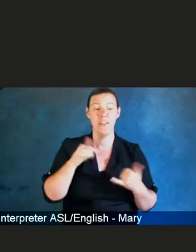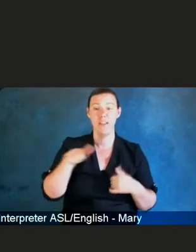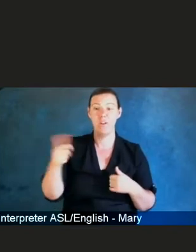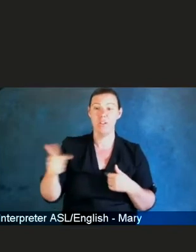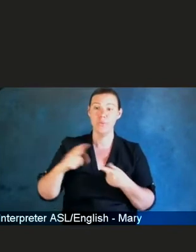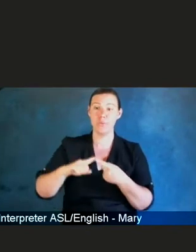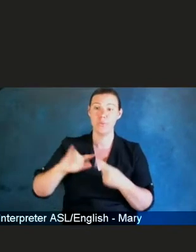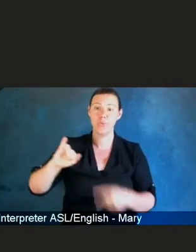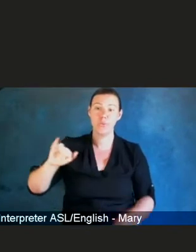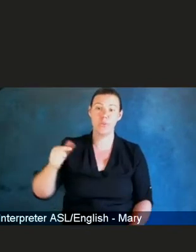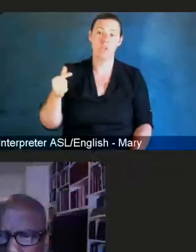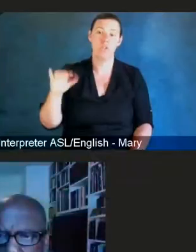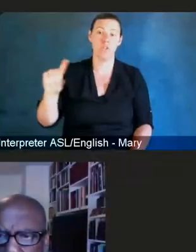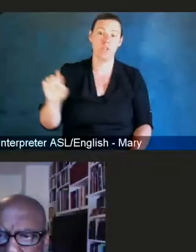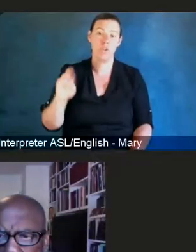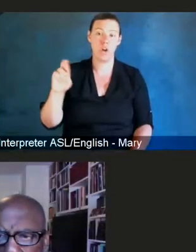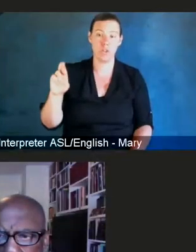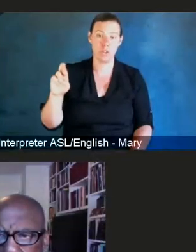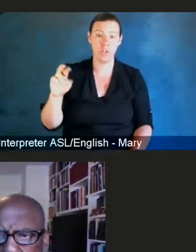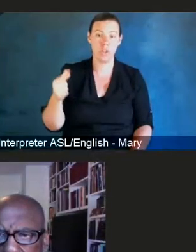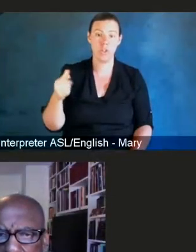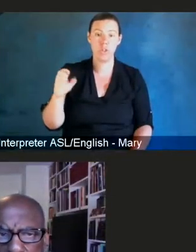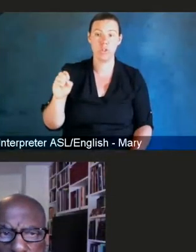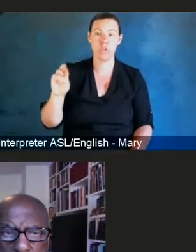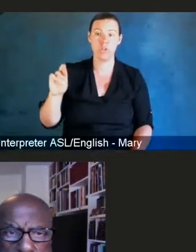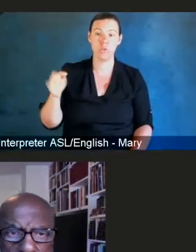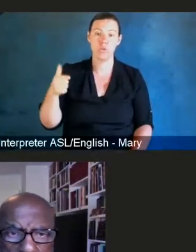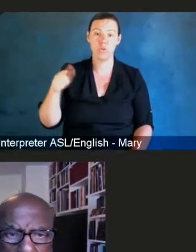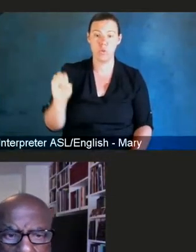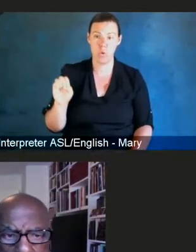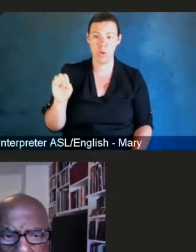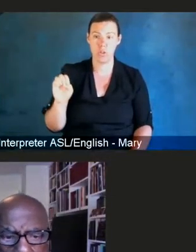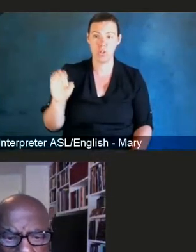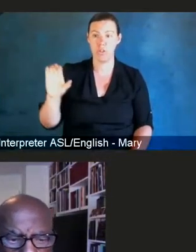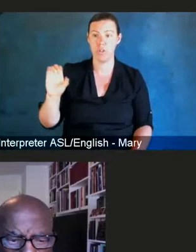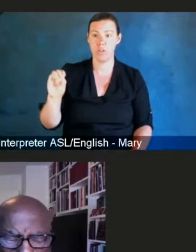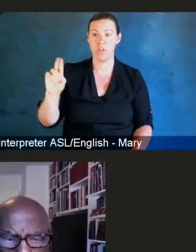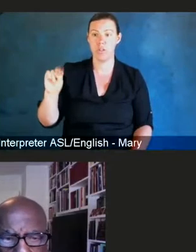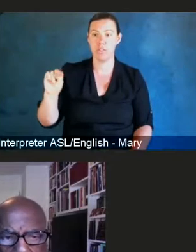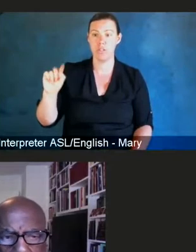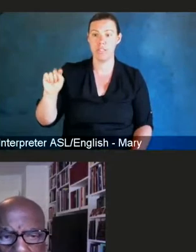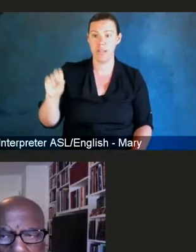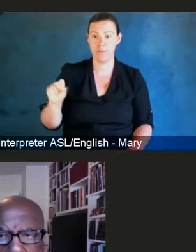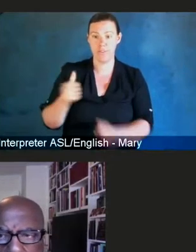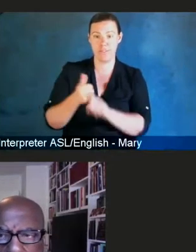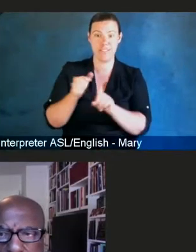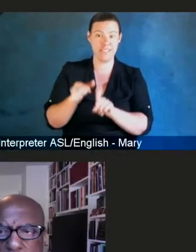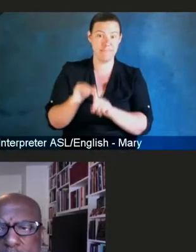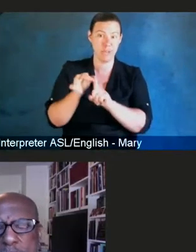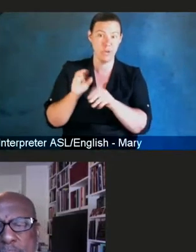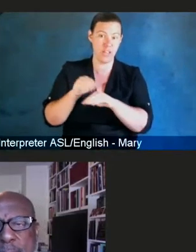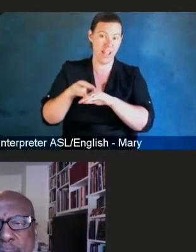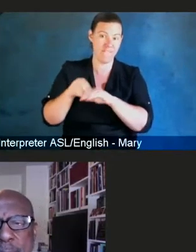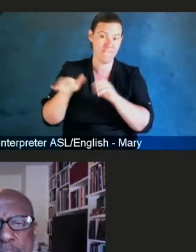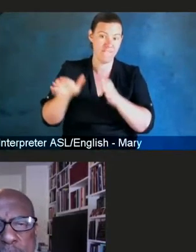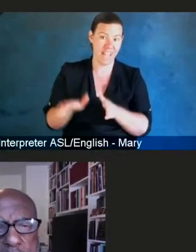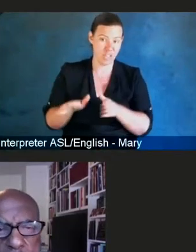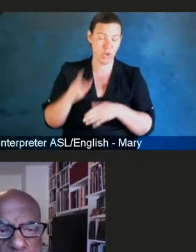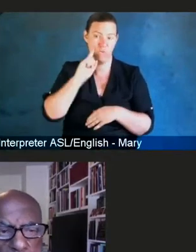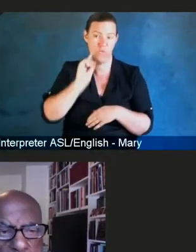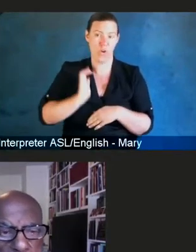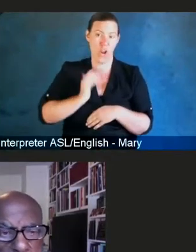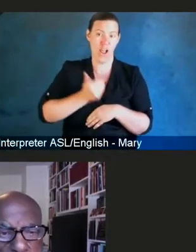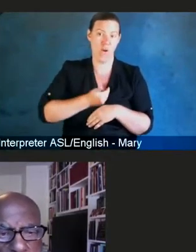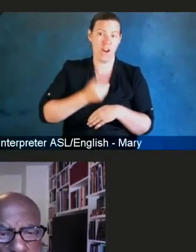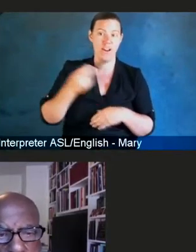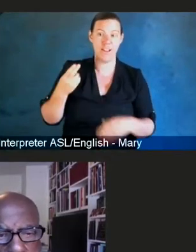Dr. Counts was formerly Senior Advisor on Special Populations for the HIV Vaccine Trials Network here at the Hutch. He's